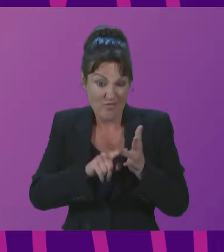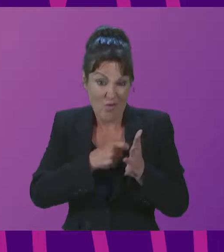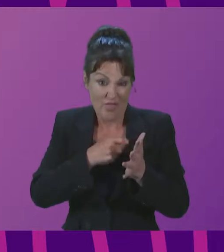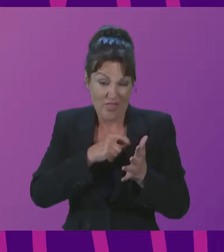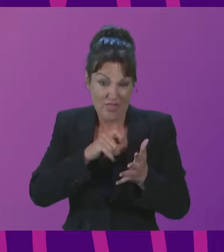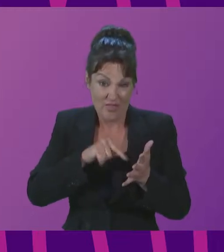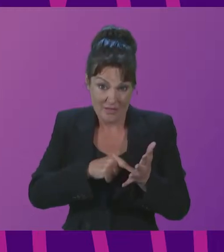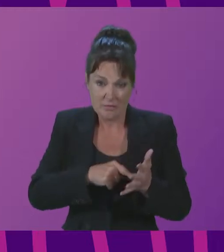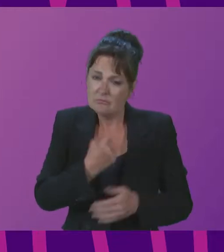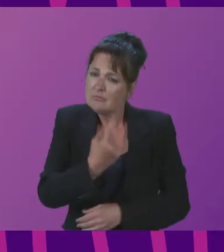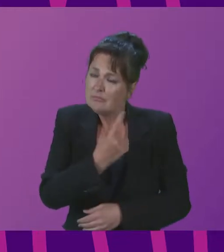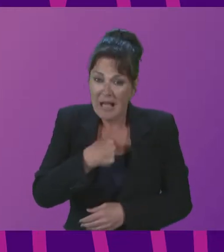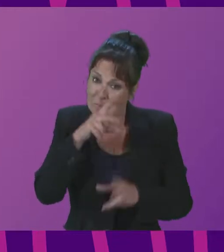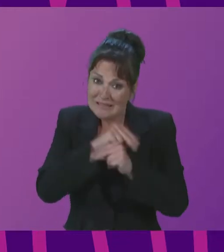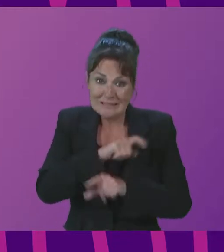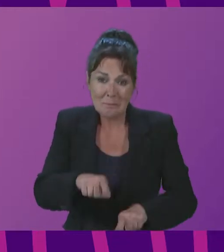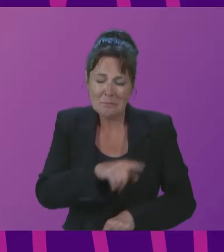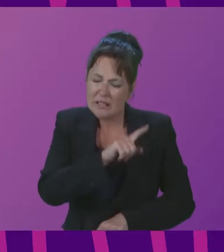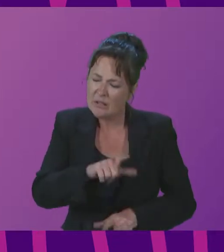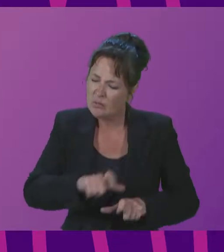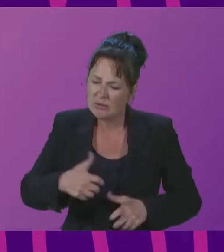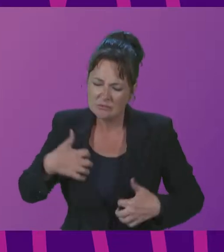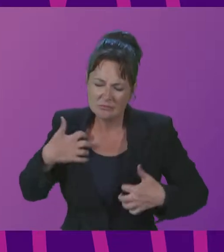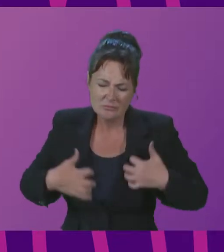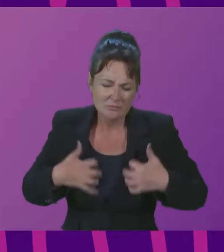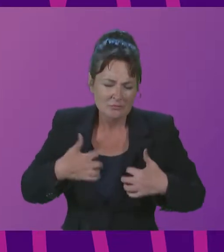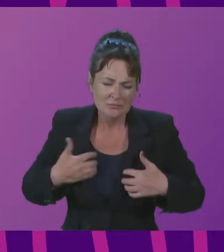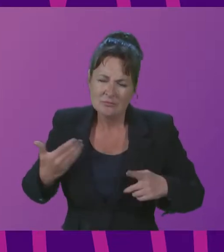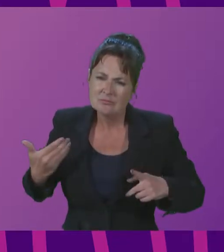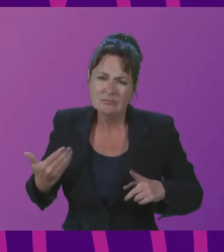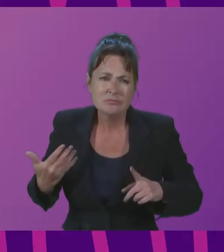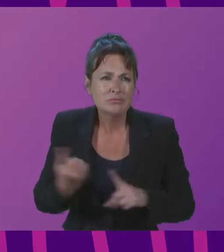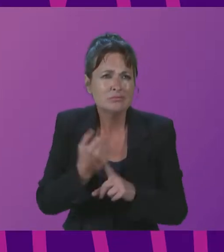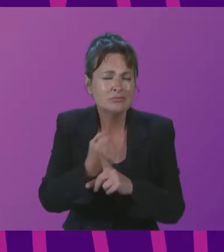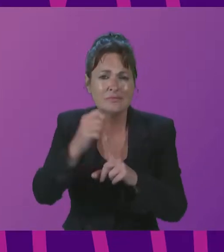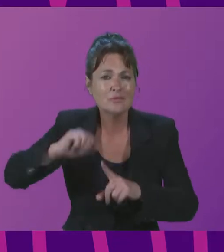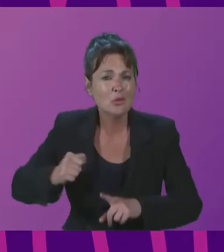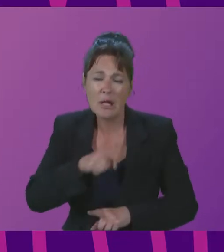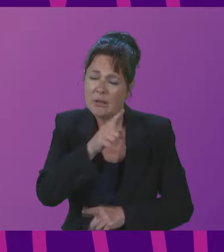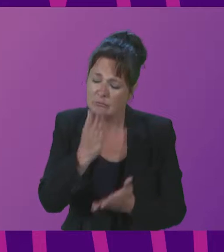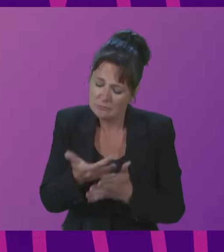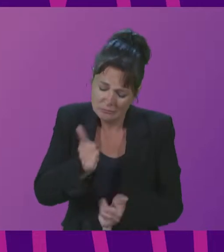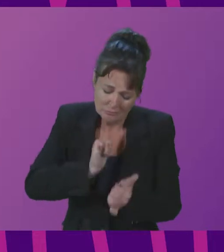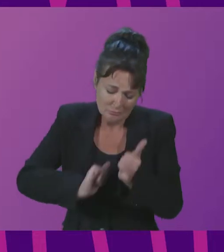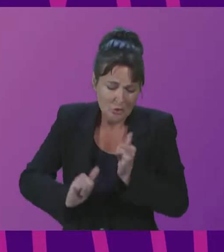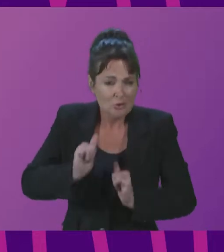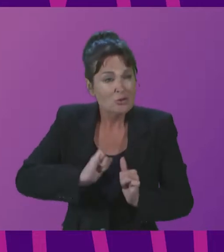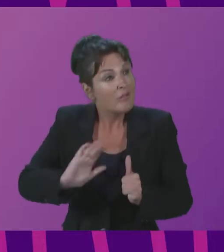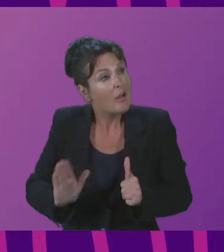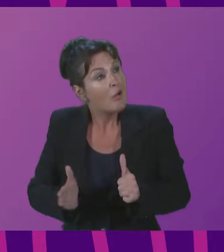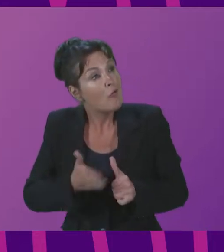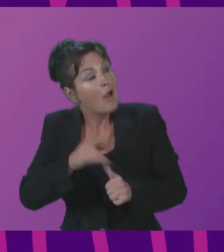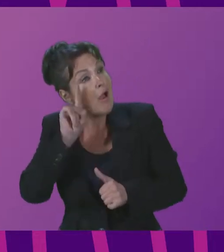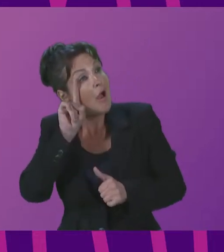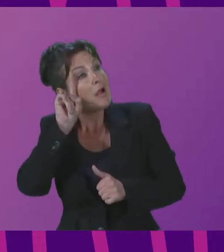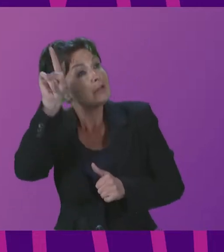Angus was ambitious for Scotland and he was proud of the ideas that originated here that have